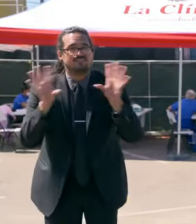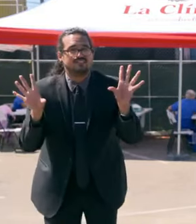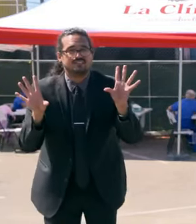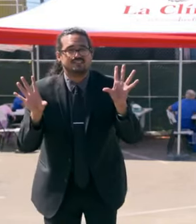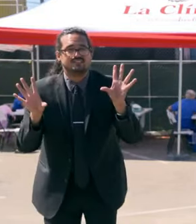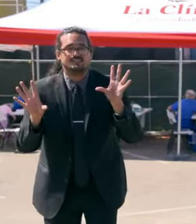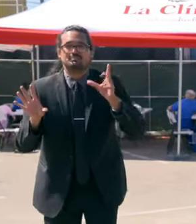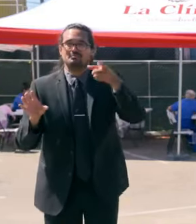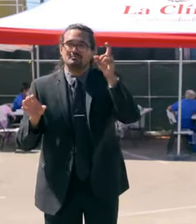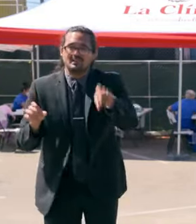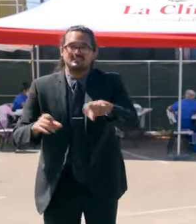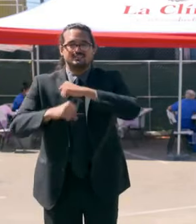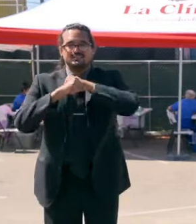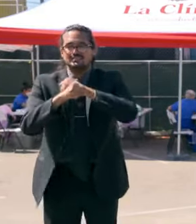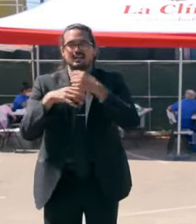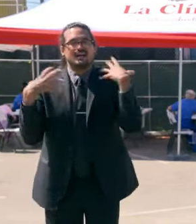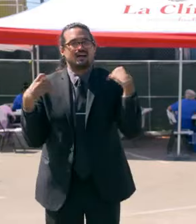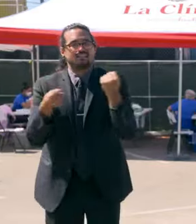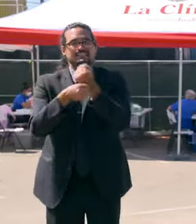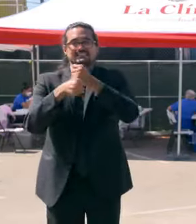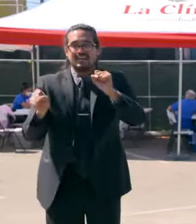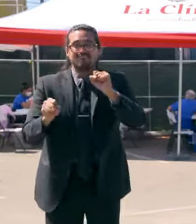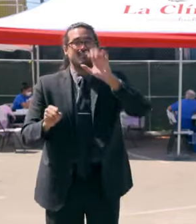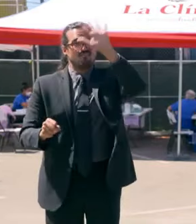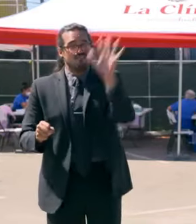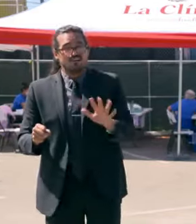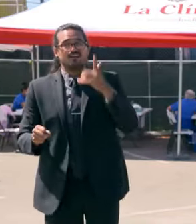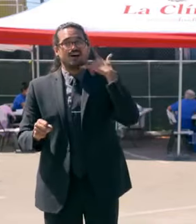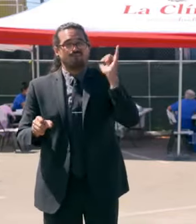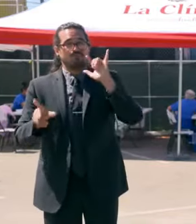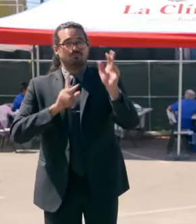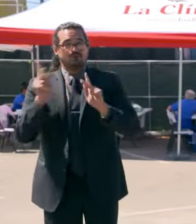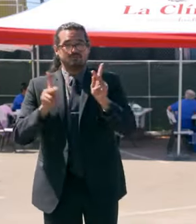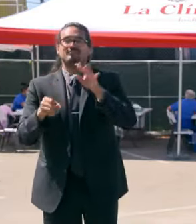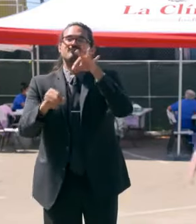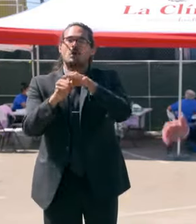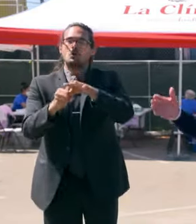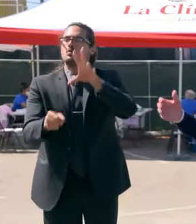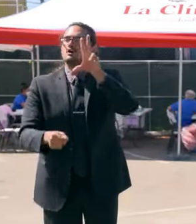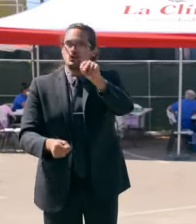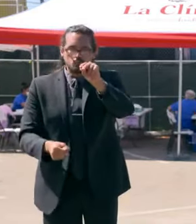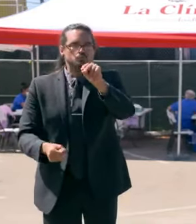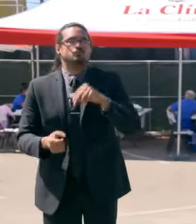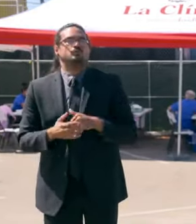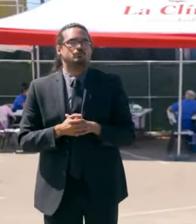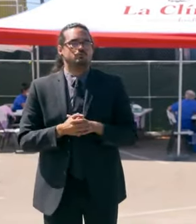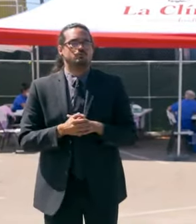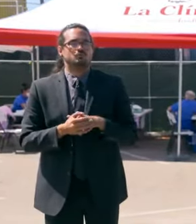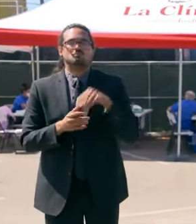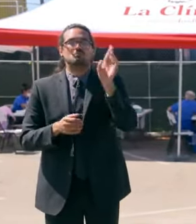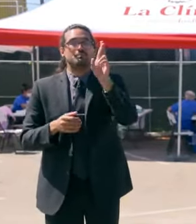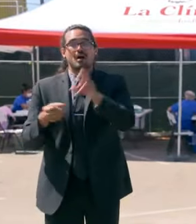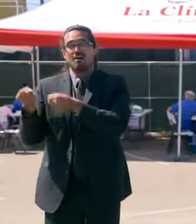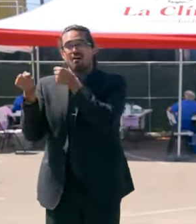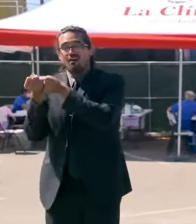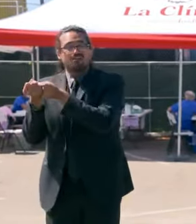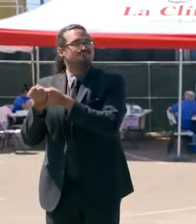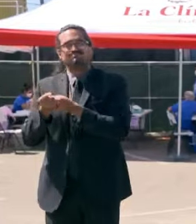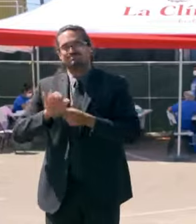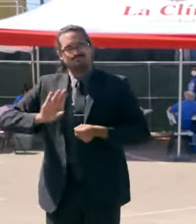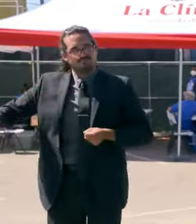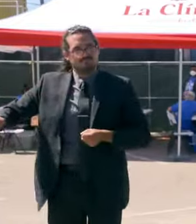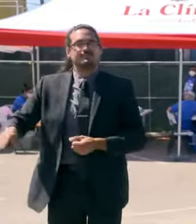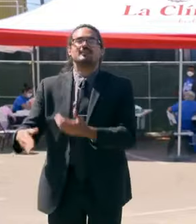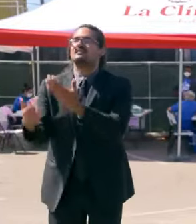than voting no on this Republican-backed recall. With that in mind, I want to thank everybody for the opportunity and privilege to be here.